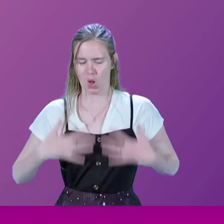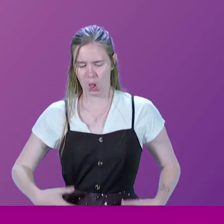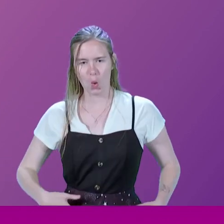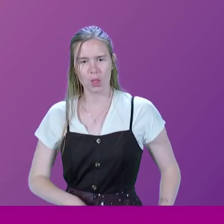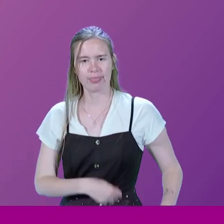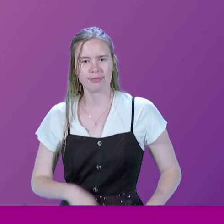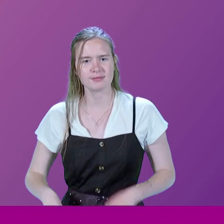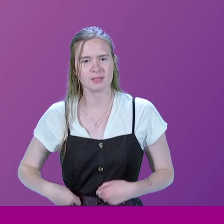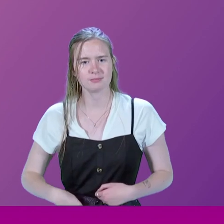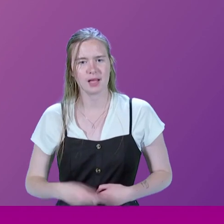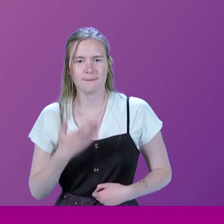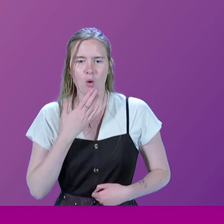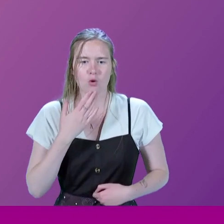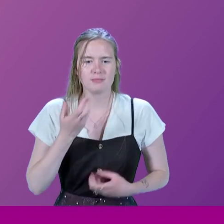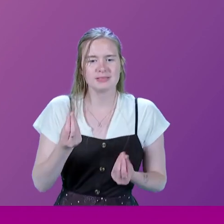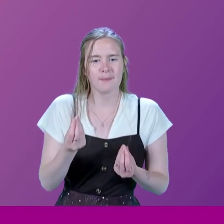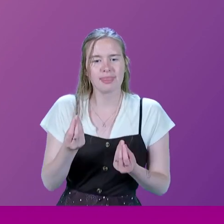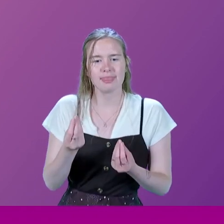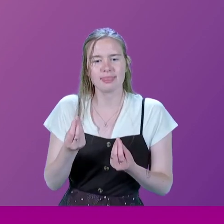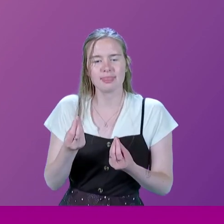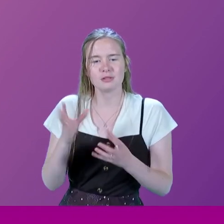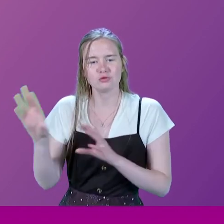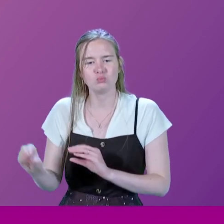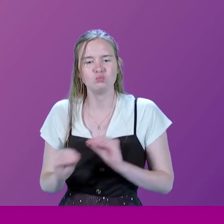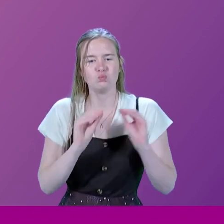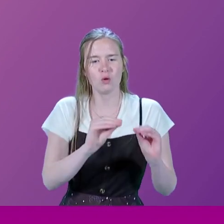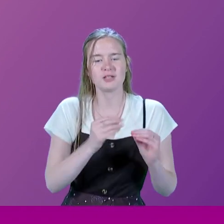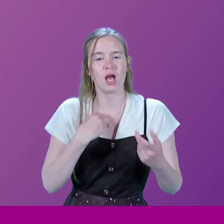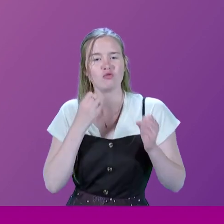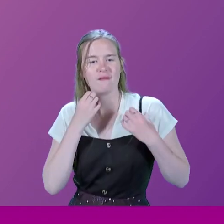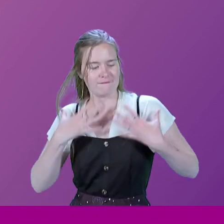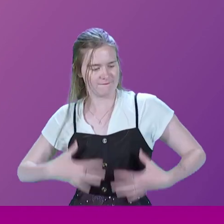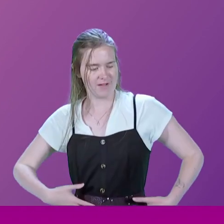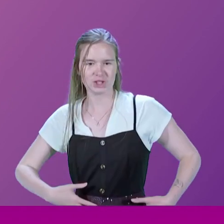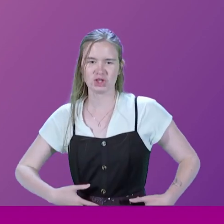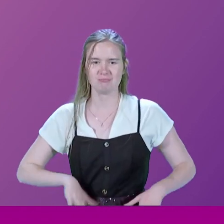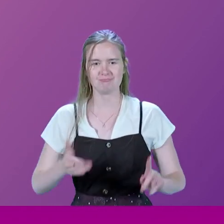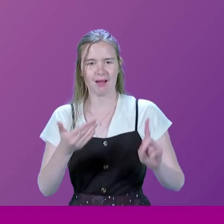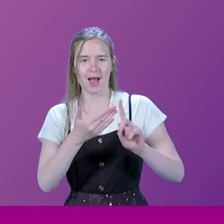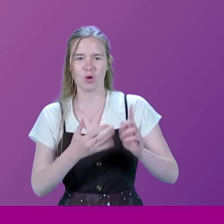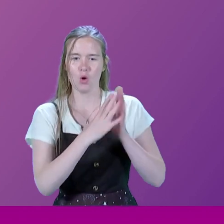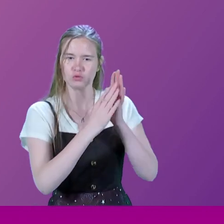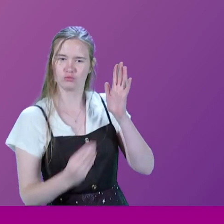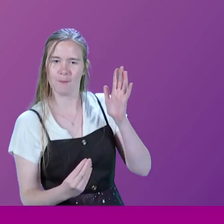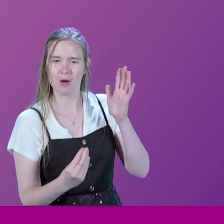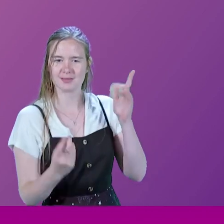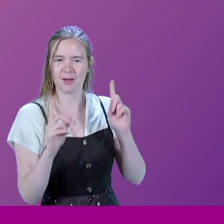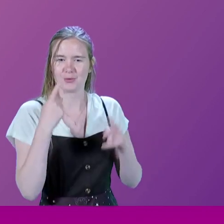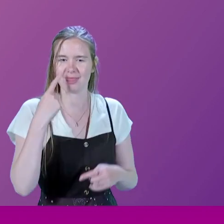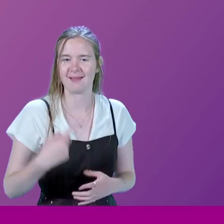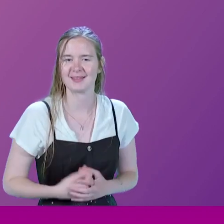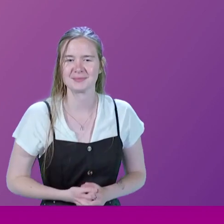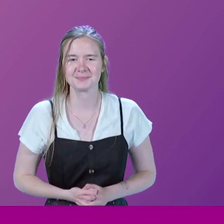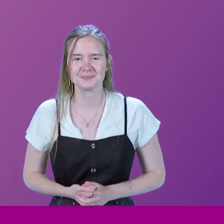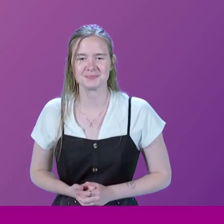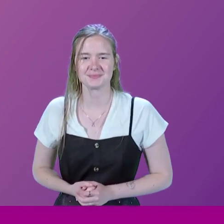that triggered you, whether you were a younger person or whatever, to move into that mode. And are you a fashion icon or something else? Michael, fashion